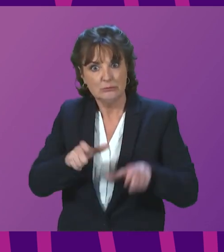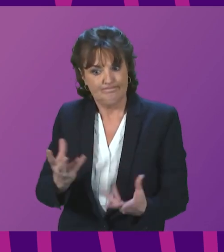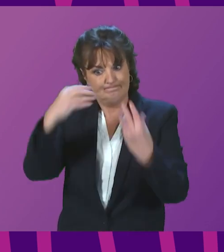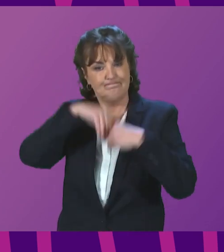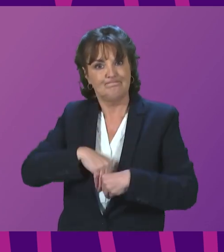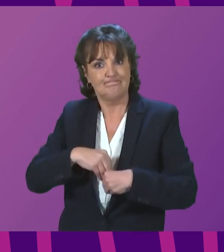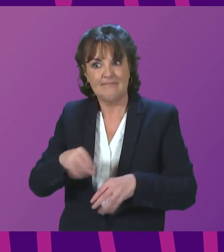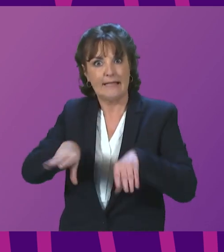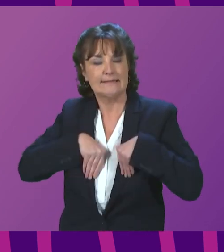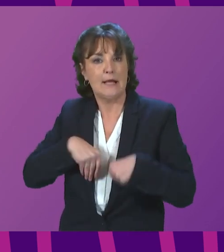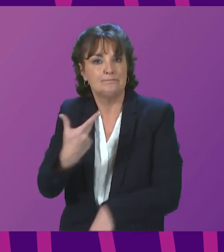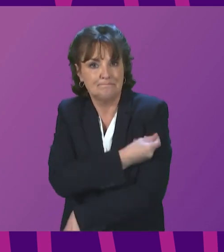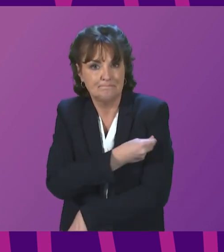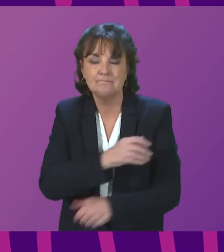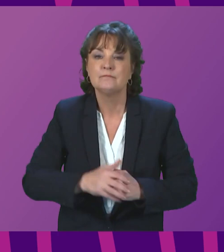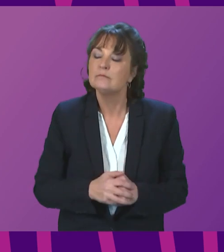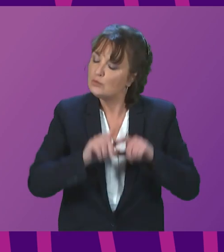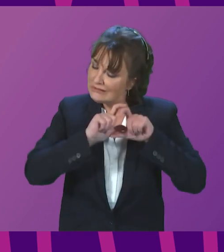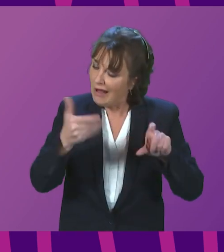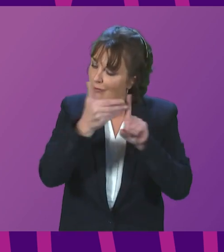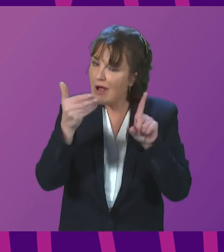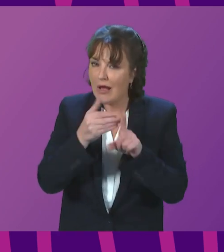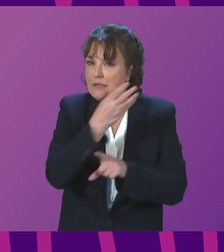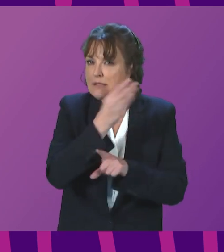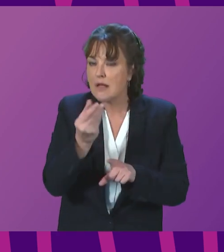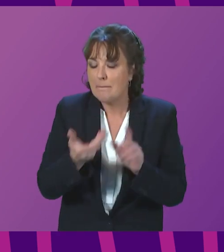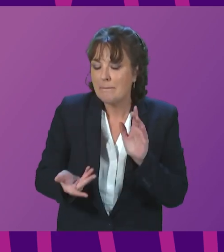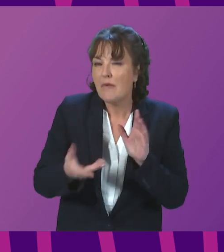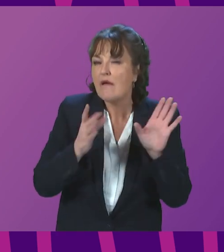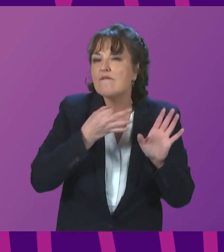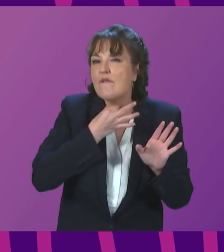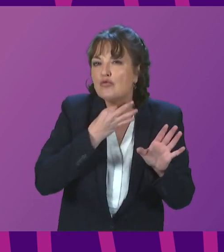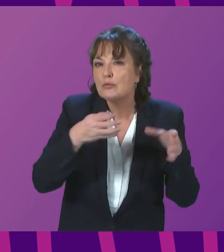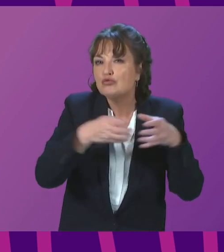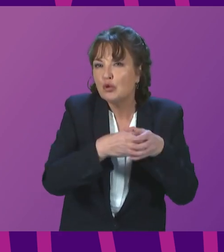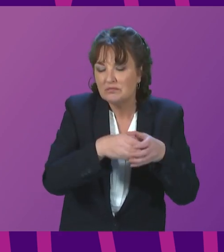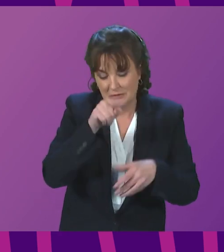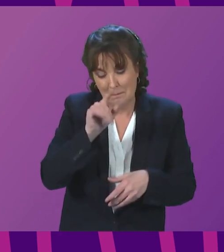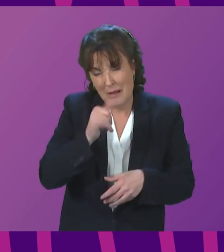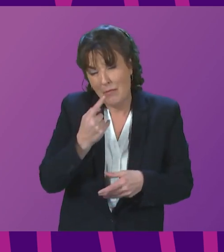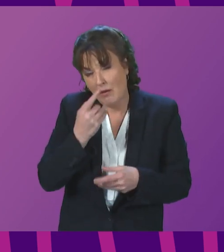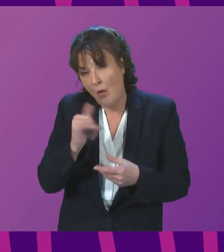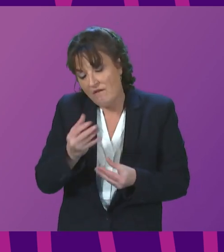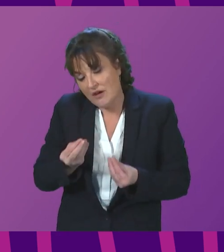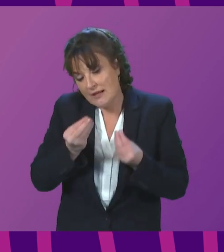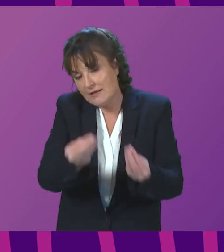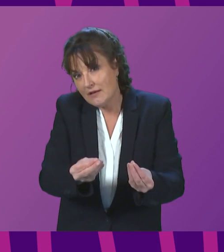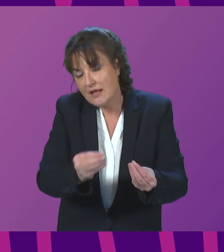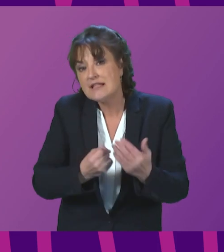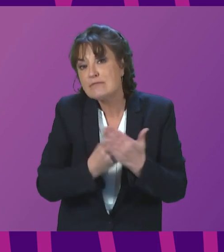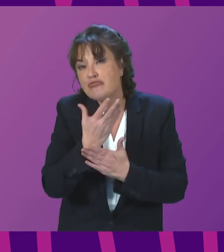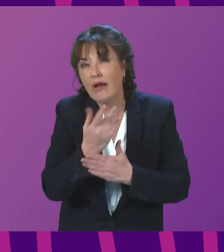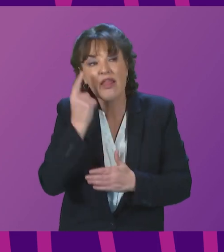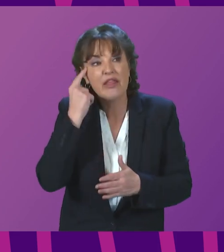to offer some of the most vulnerable groups an additional vaccine dose in spring of this year. Indeed, from the